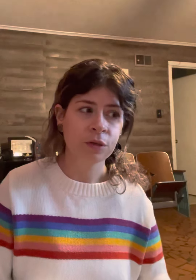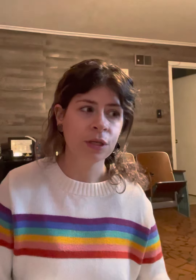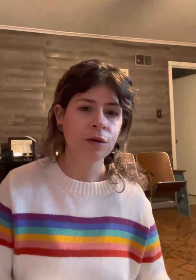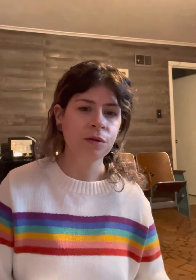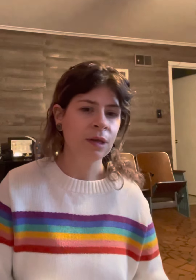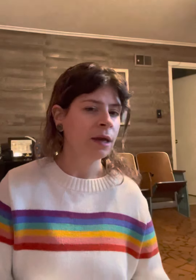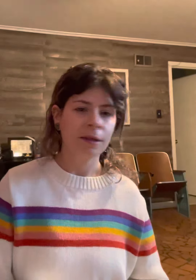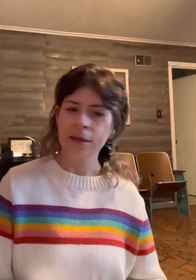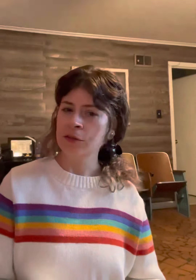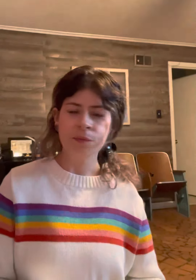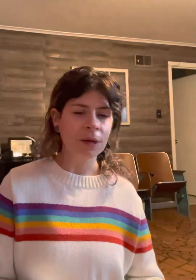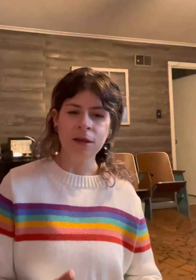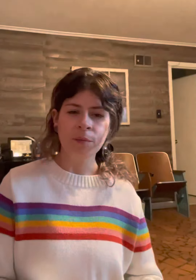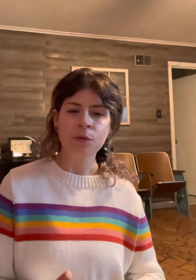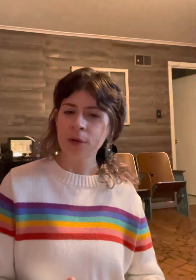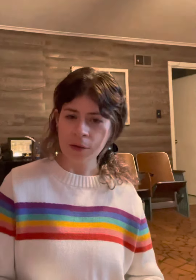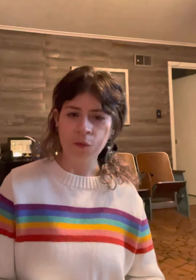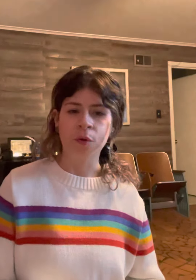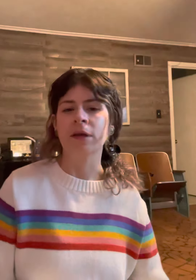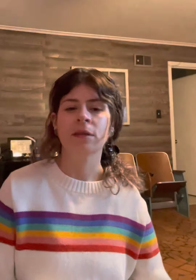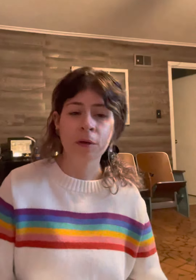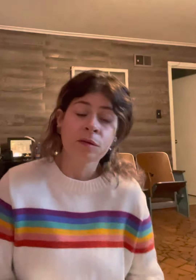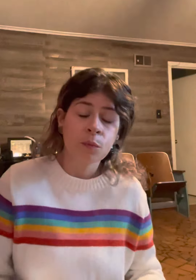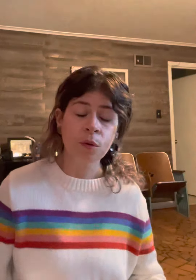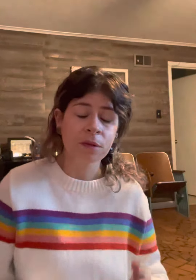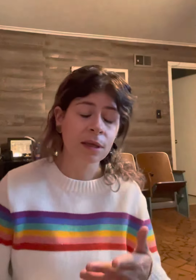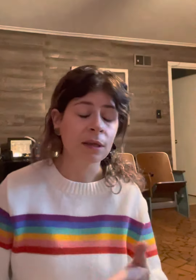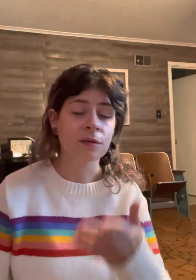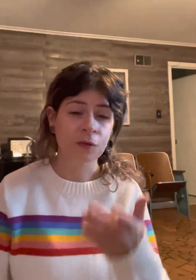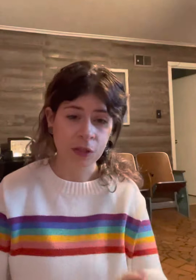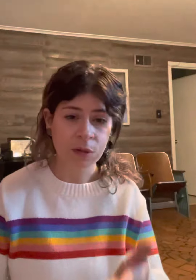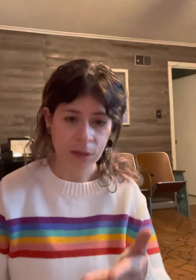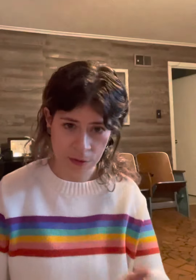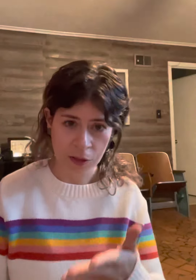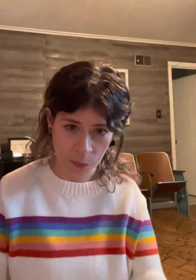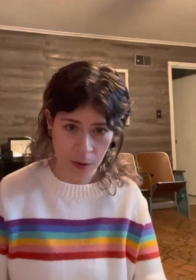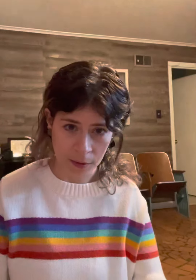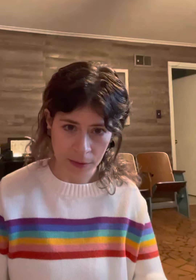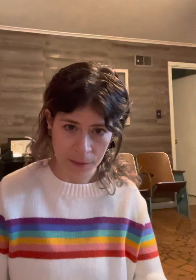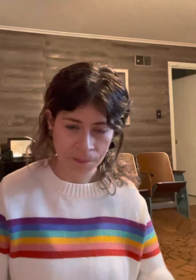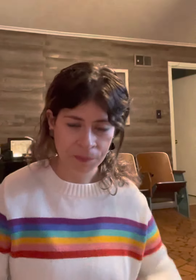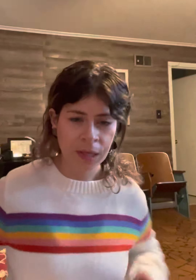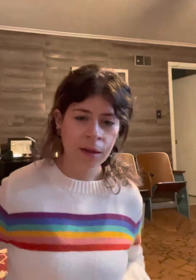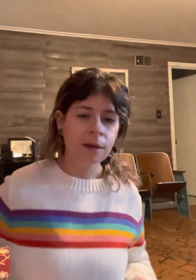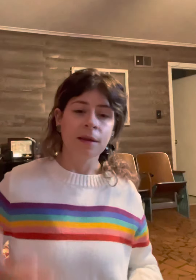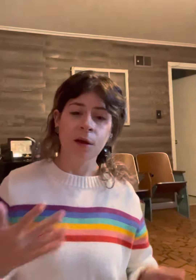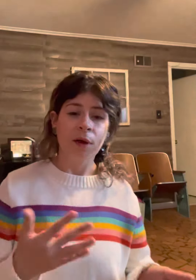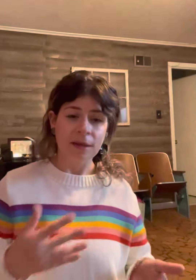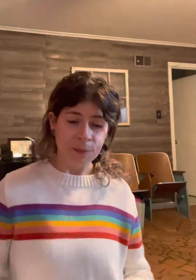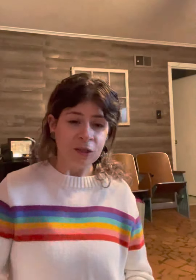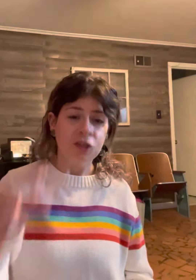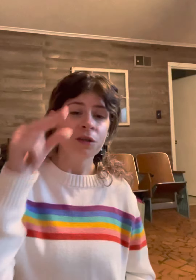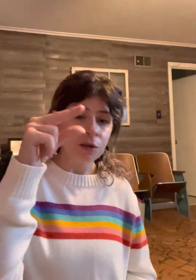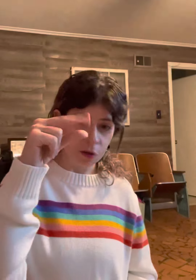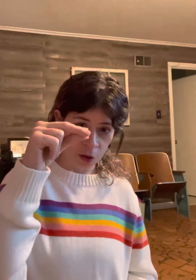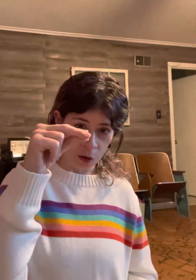skills. They just might not be ready for it. The most important thing is for you to continue modeling. Now, I mentioned no,